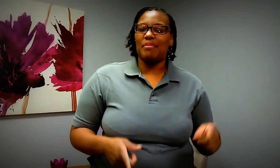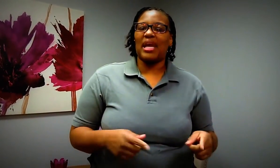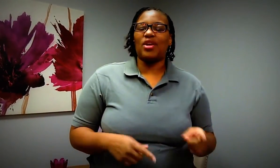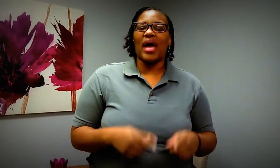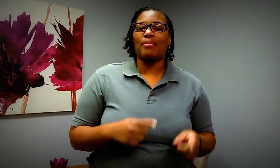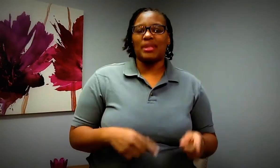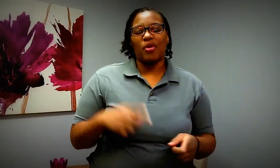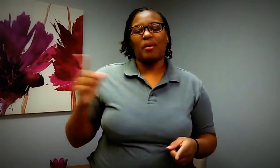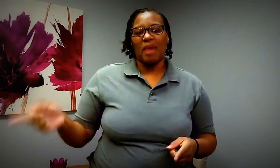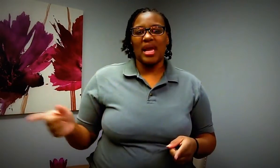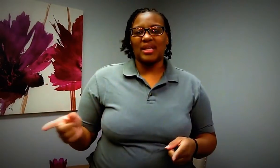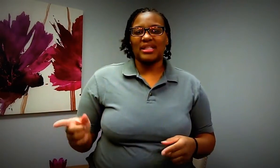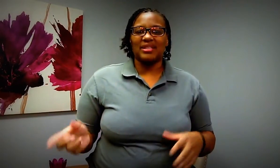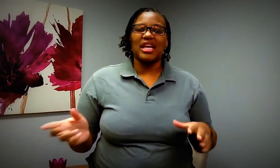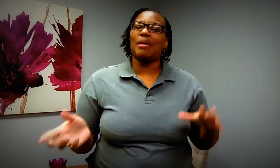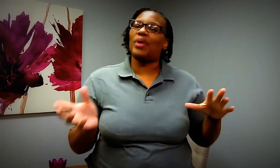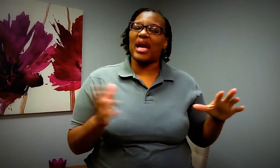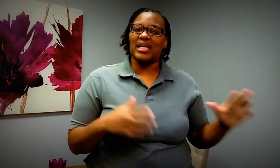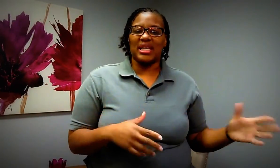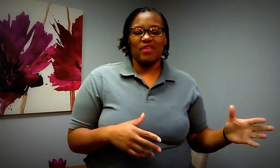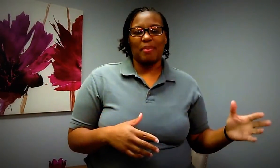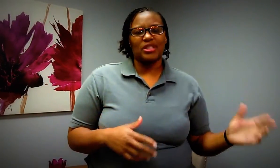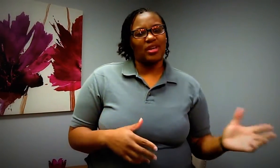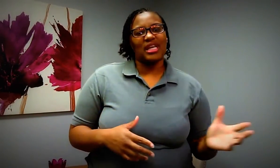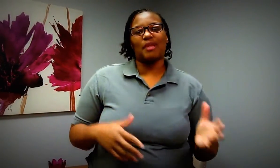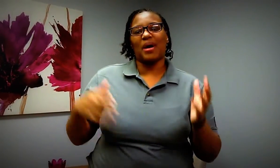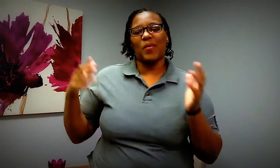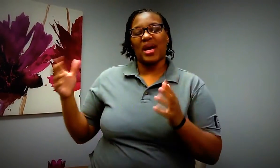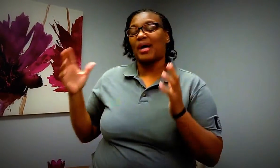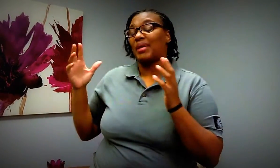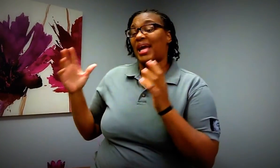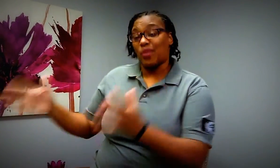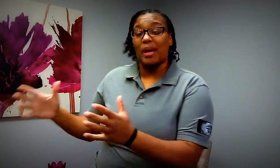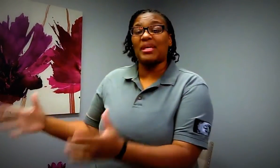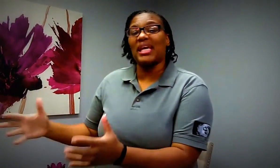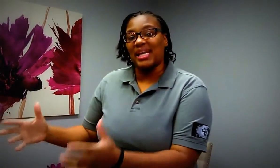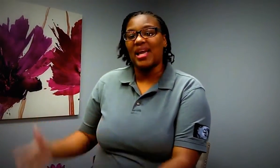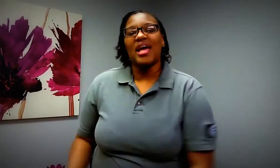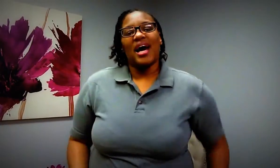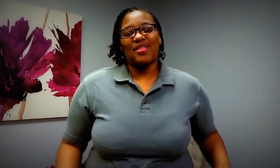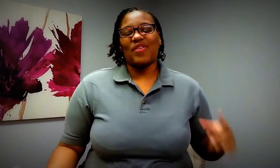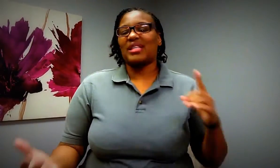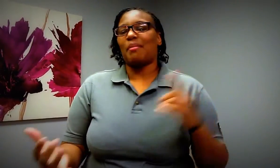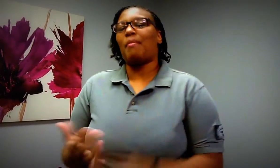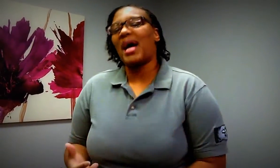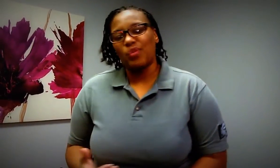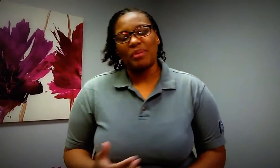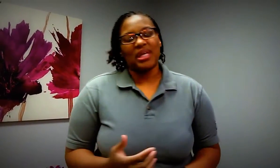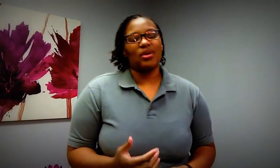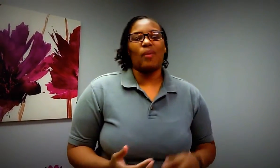me like no habits i'm going to make instead of thinking about what i had to give up i started thinking about what i'm what i'm getting uh the fact that my mind will be clear i